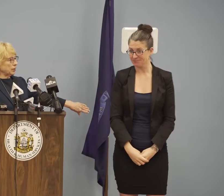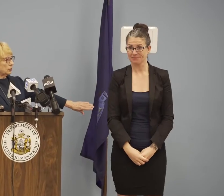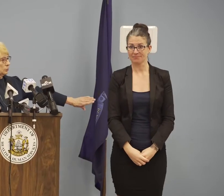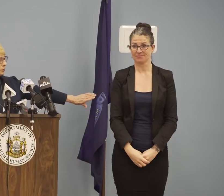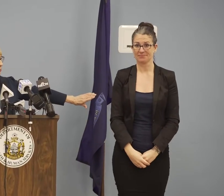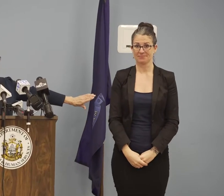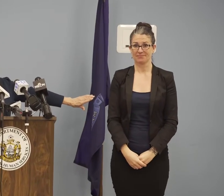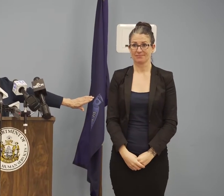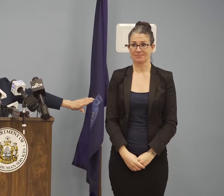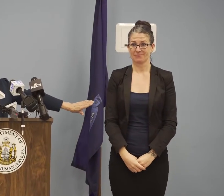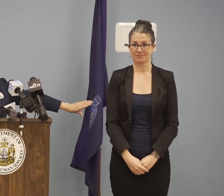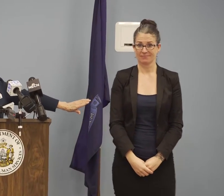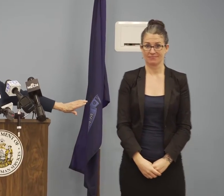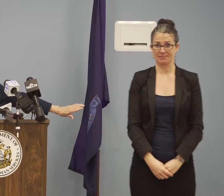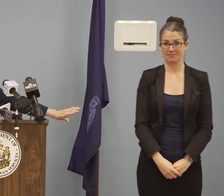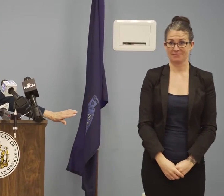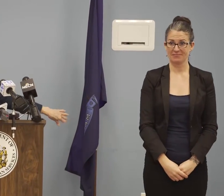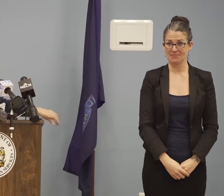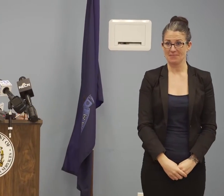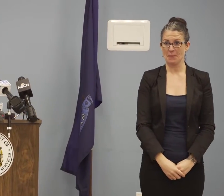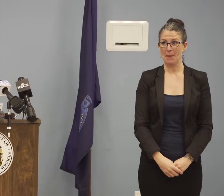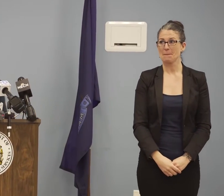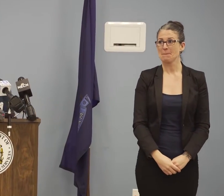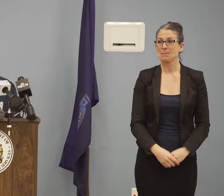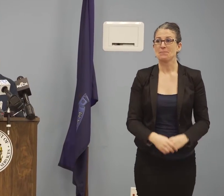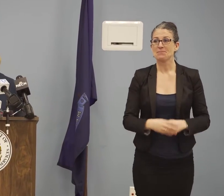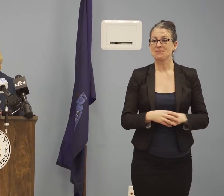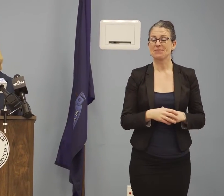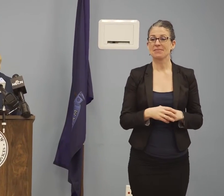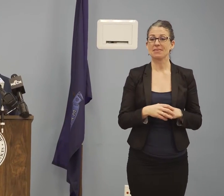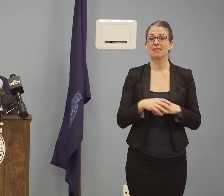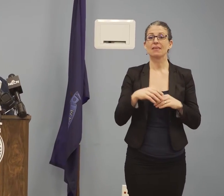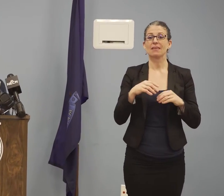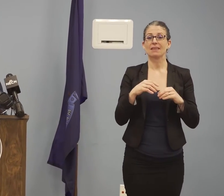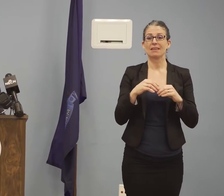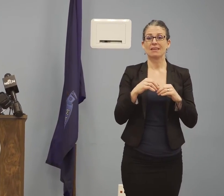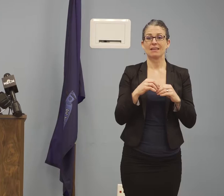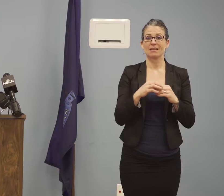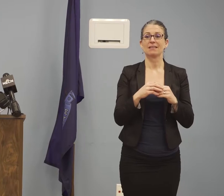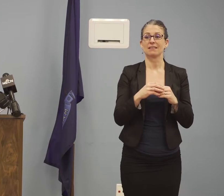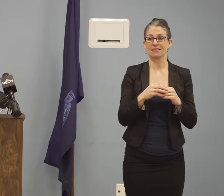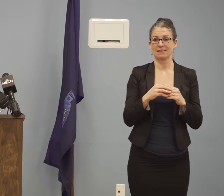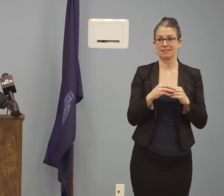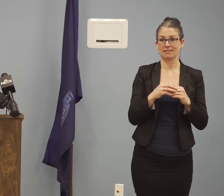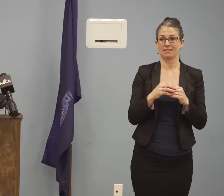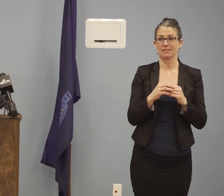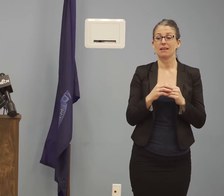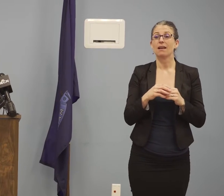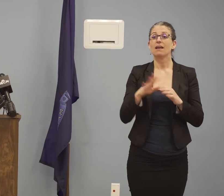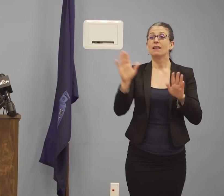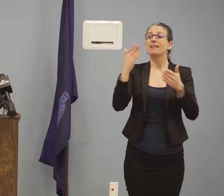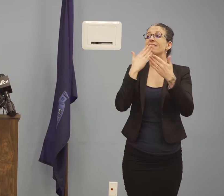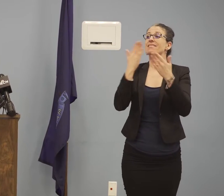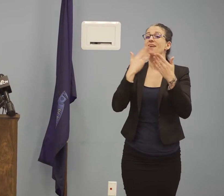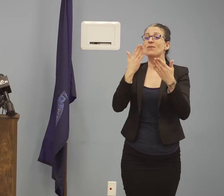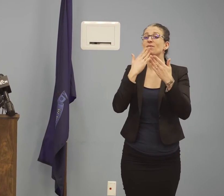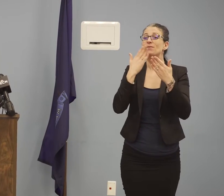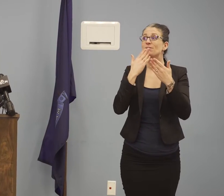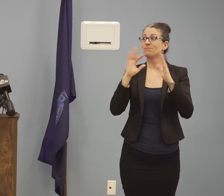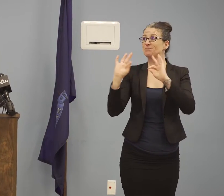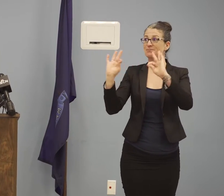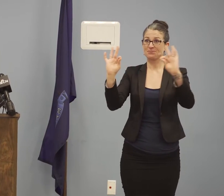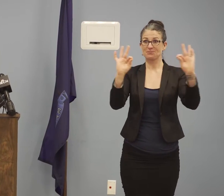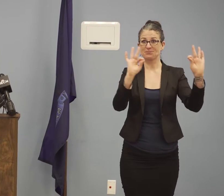could you stand back a little bit? Give me some space. Thank you. Good morning. Thank you all for being here. You know that we're living in